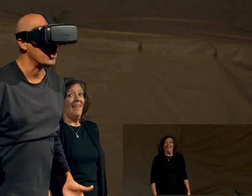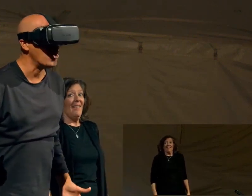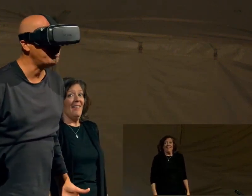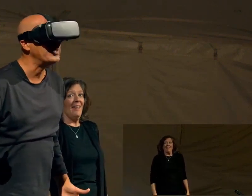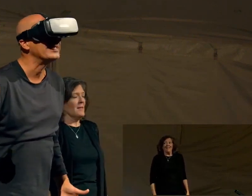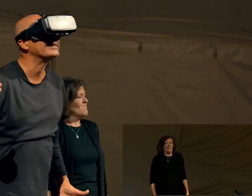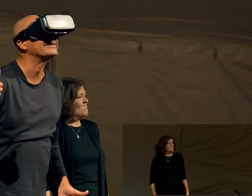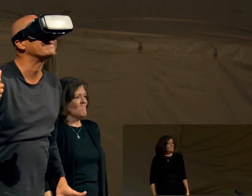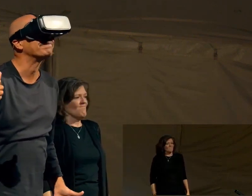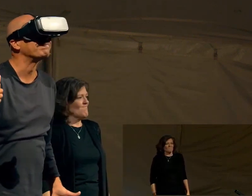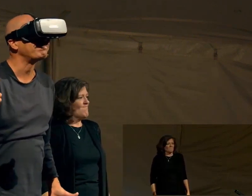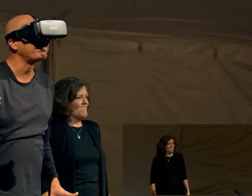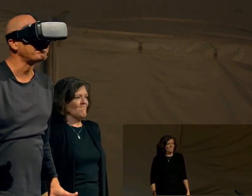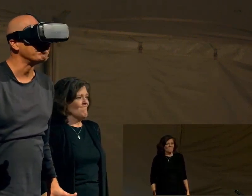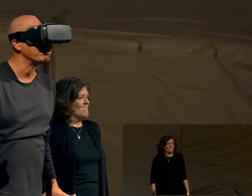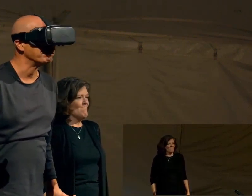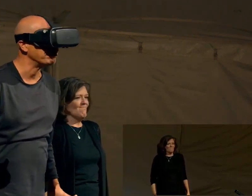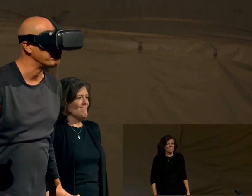Nope.